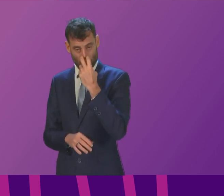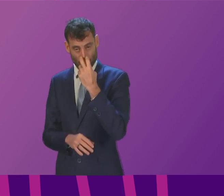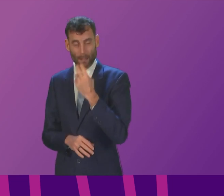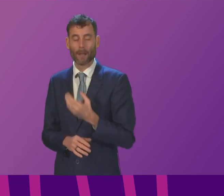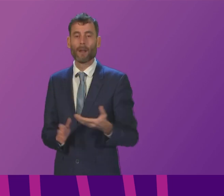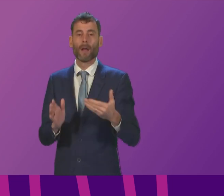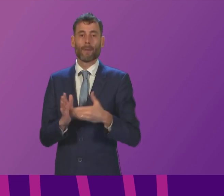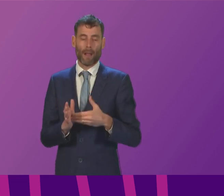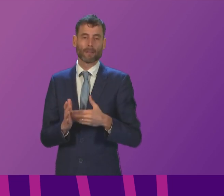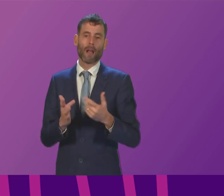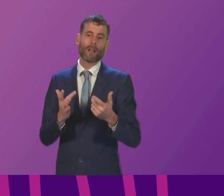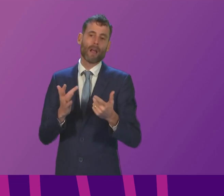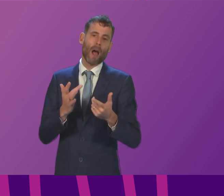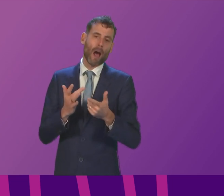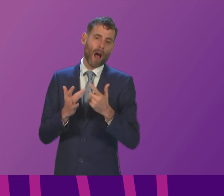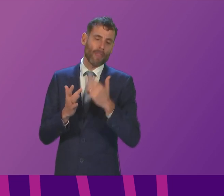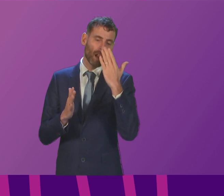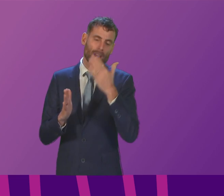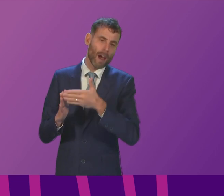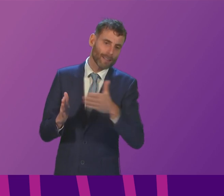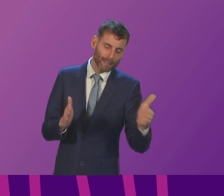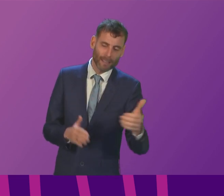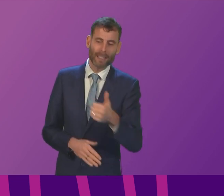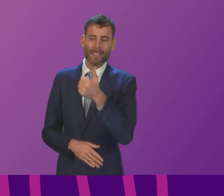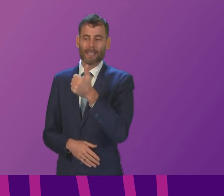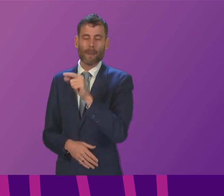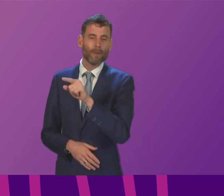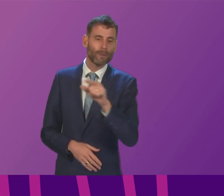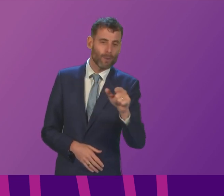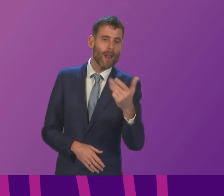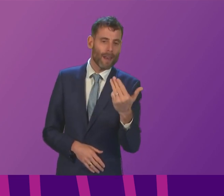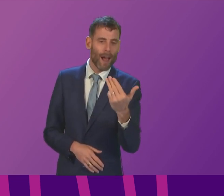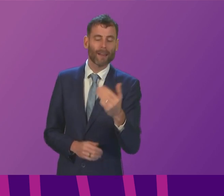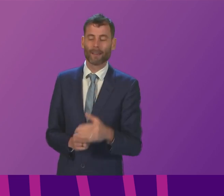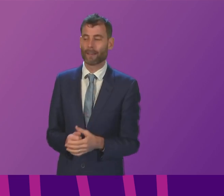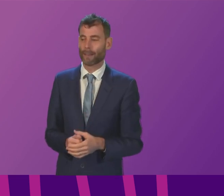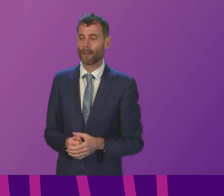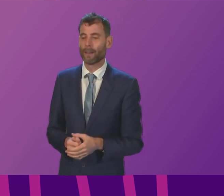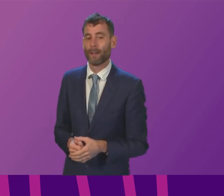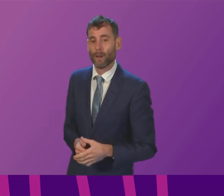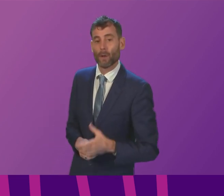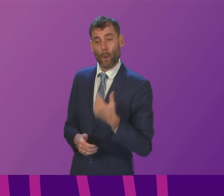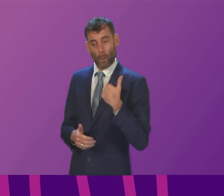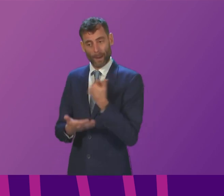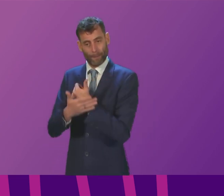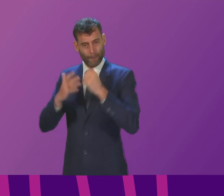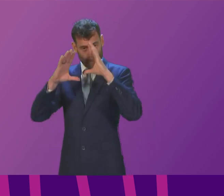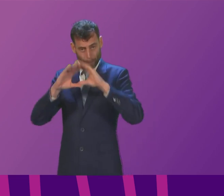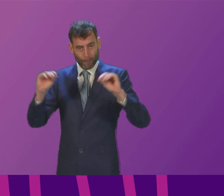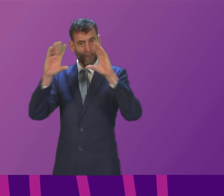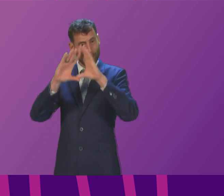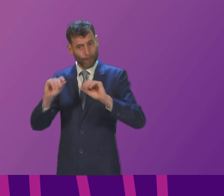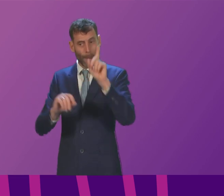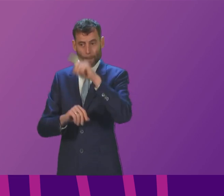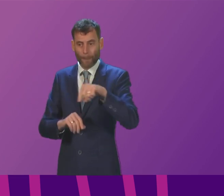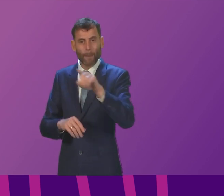11pm on most other nights of the year We have funded three targeted publicity campaigns as well as promoting key messages on social media We have also funded